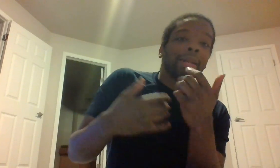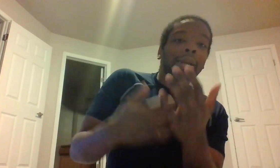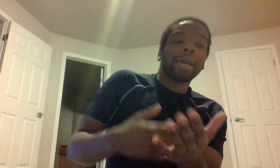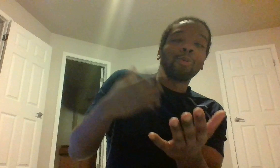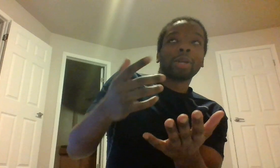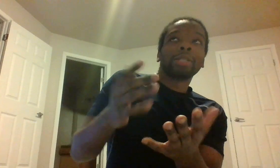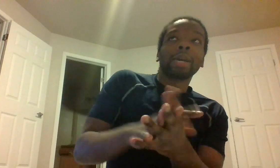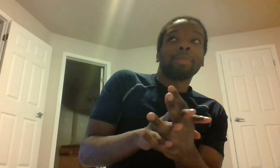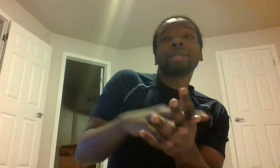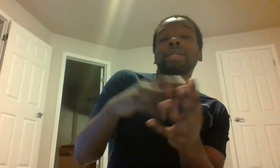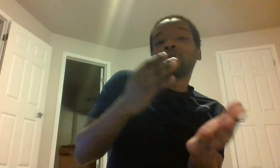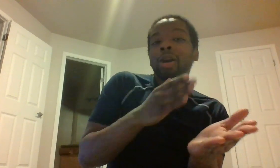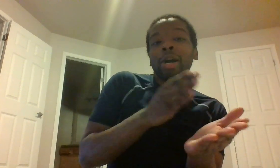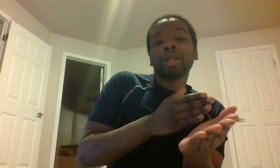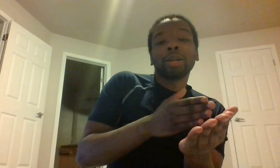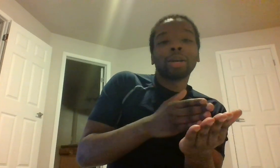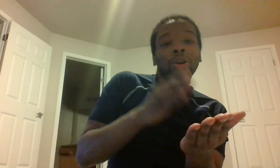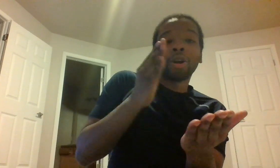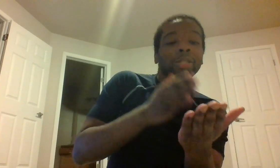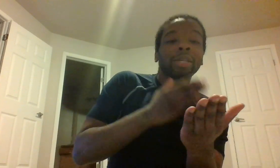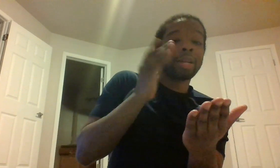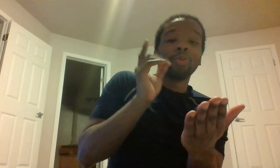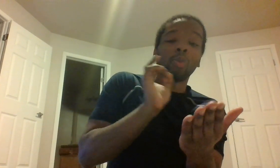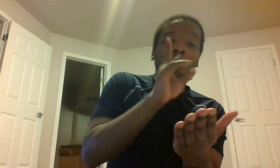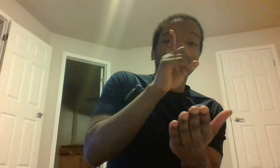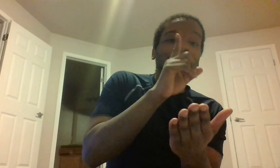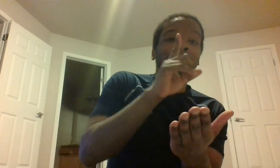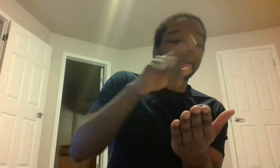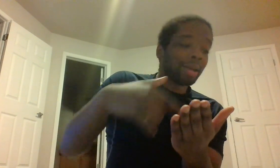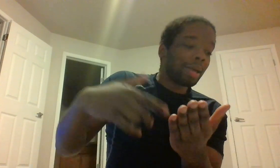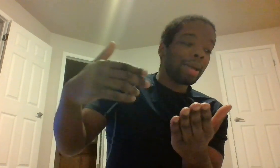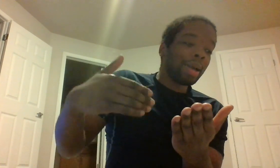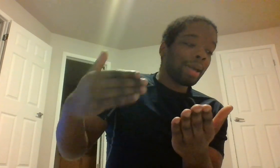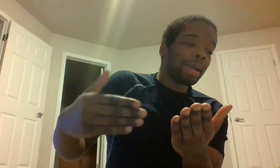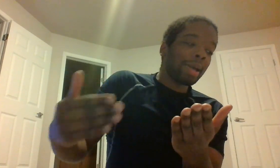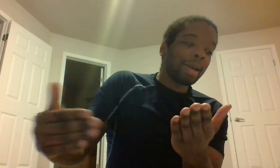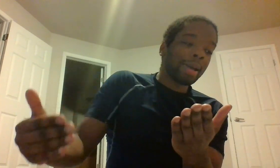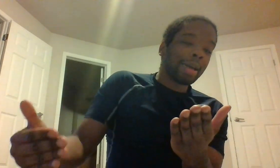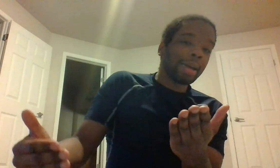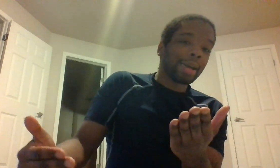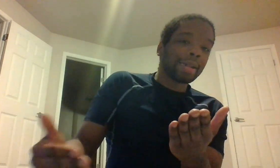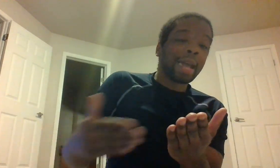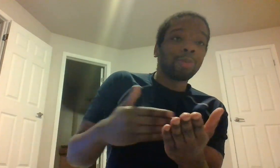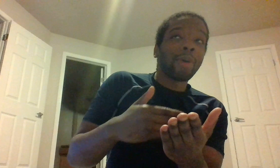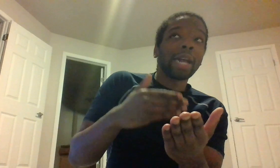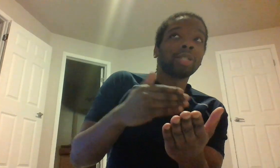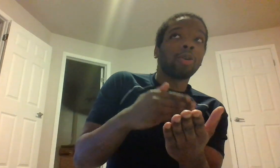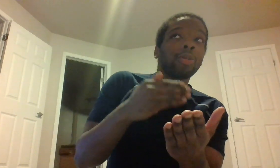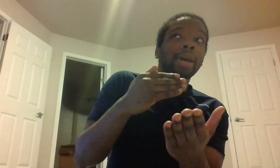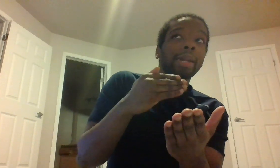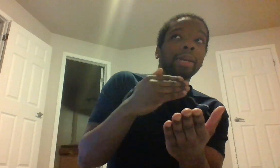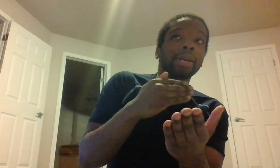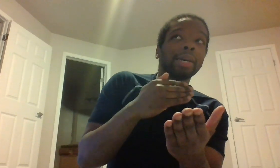in one second basically 300 hertz in one second and that range on that is